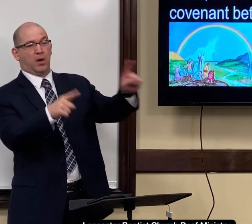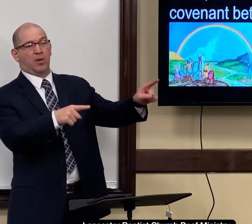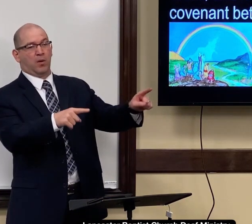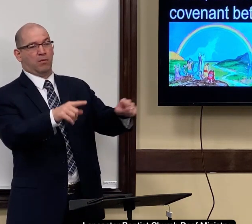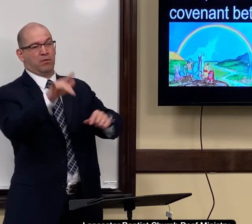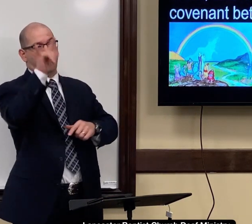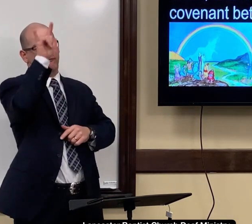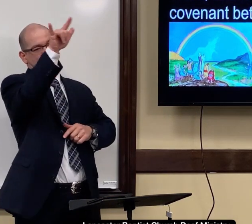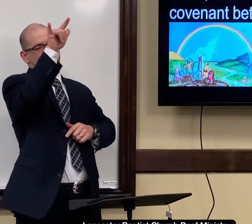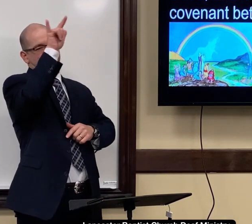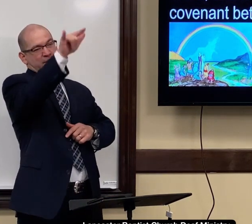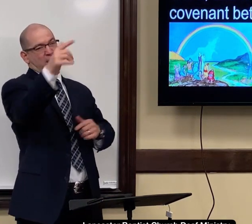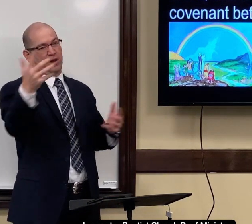could not become a pilot.